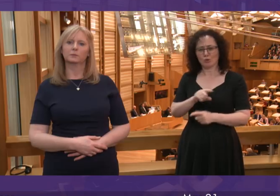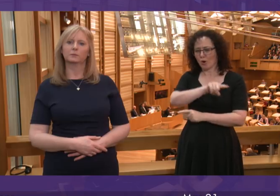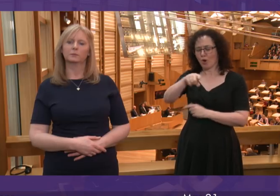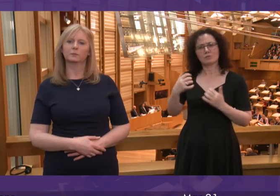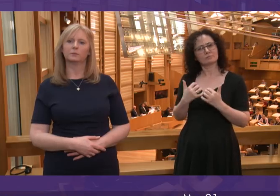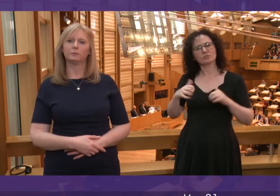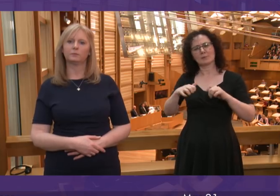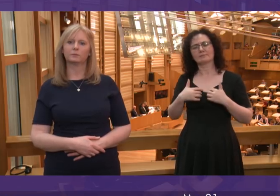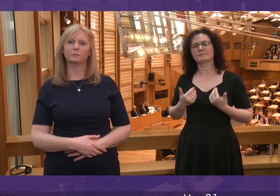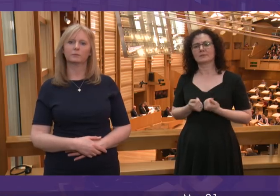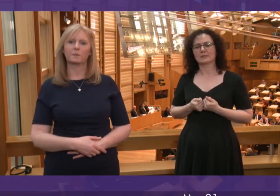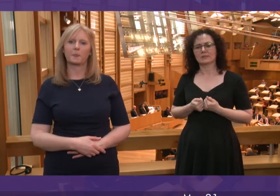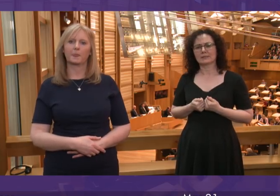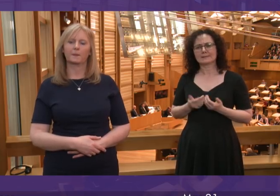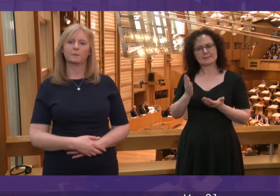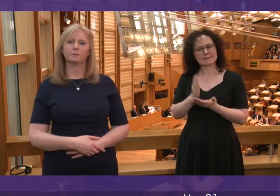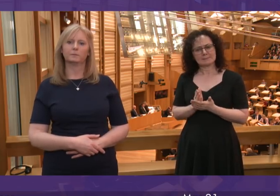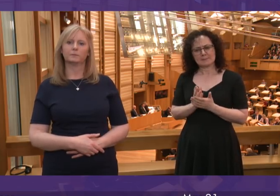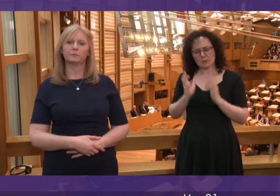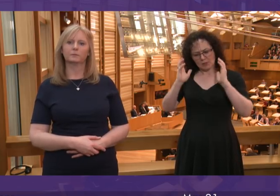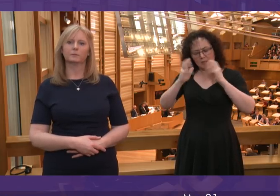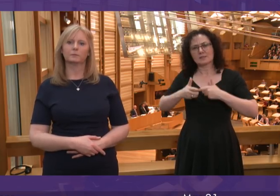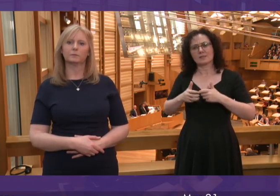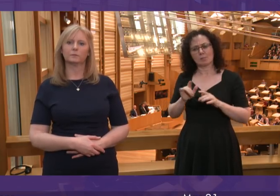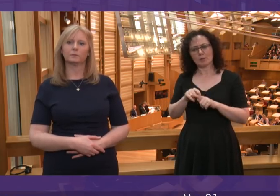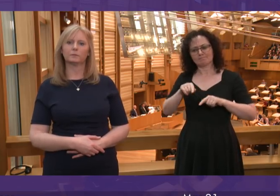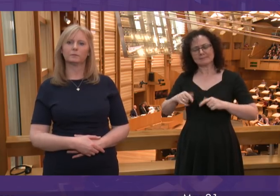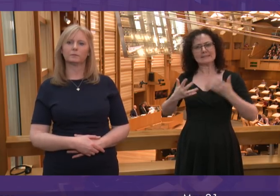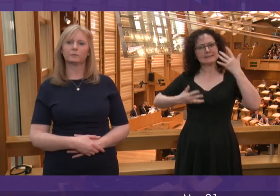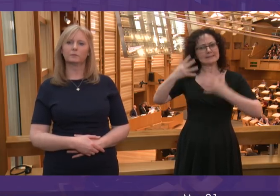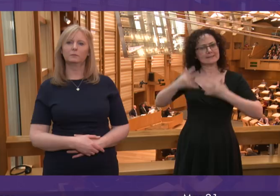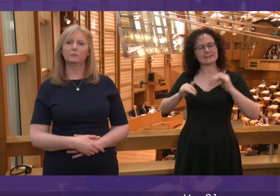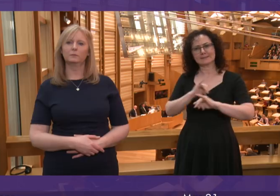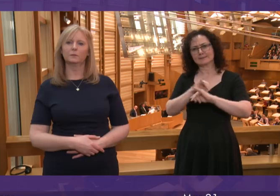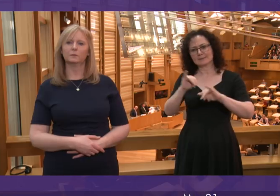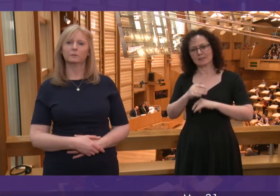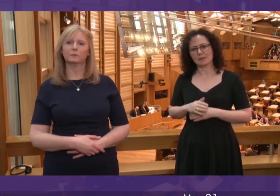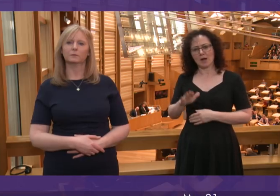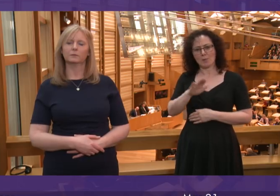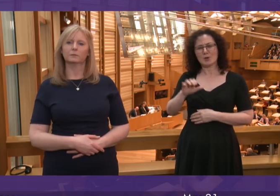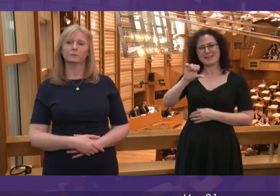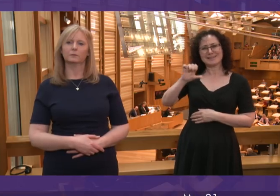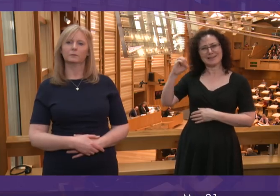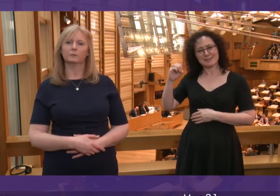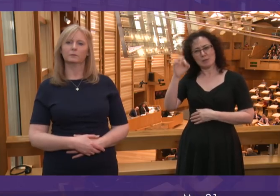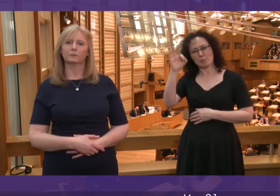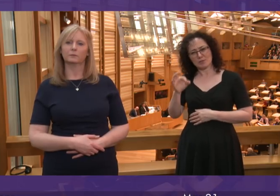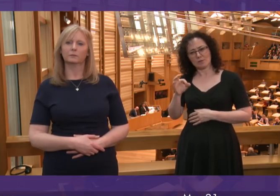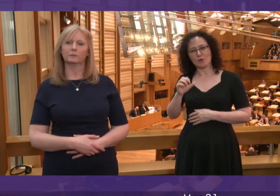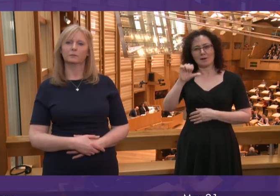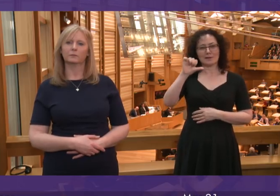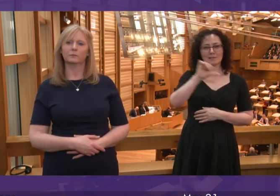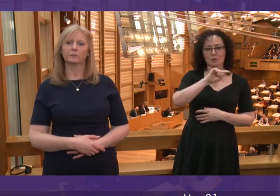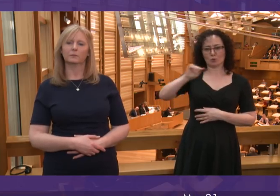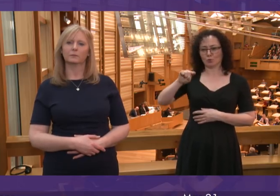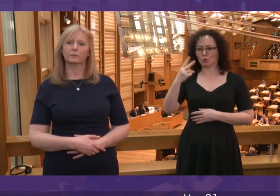can unite in its deep concern about the shocking statistics, which reveal that 60% of 16 to 25 year olds